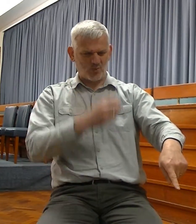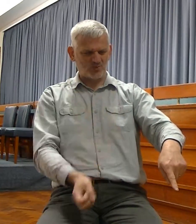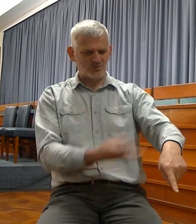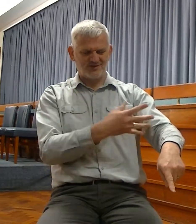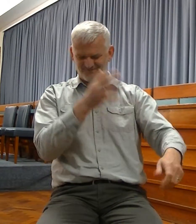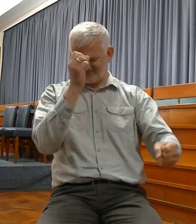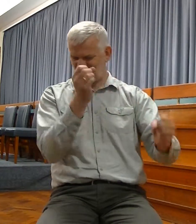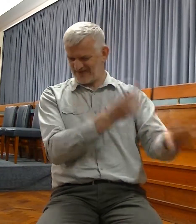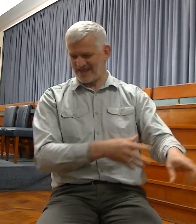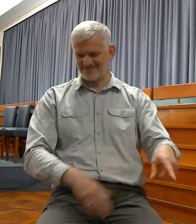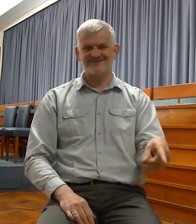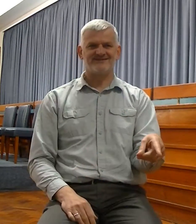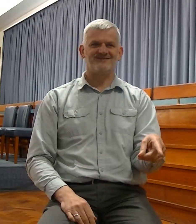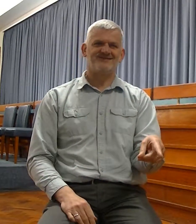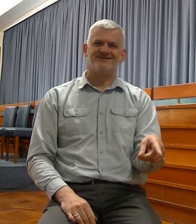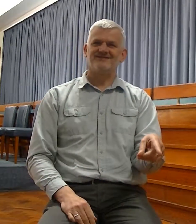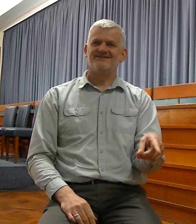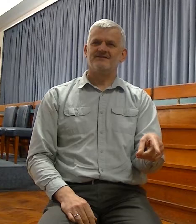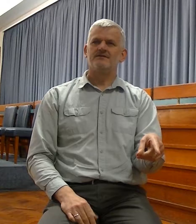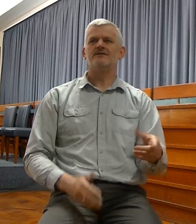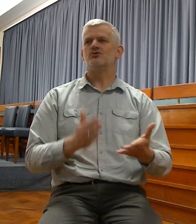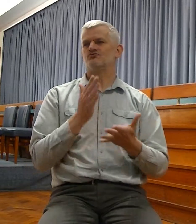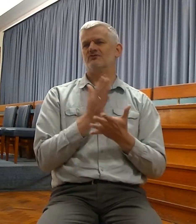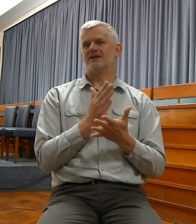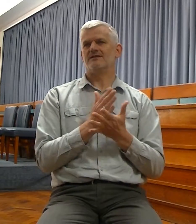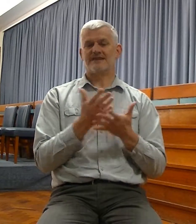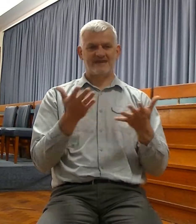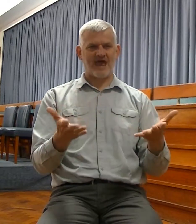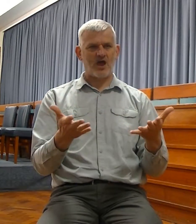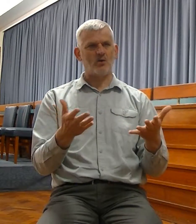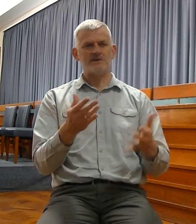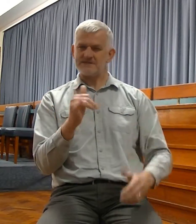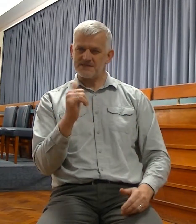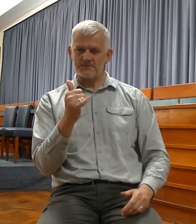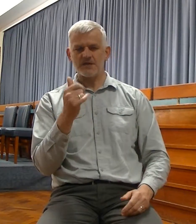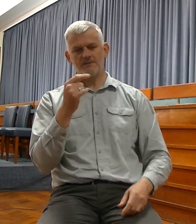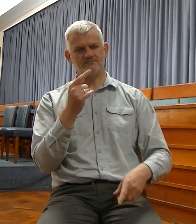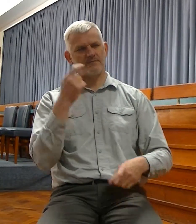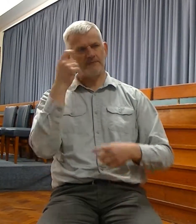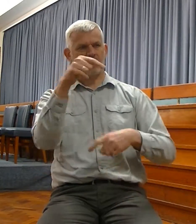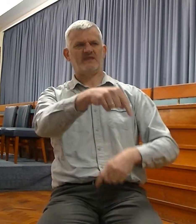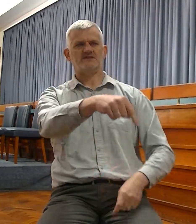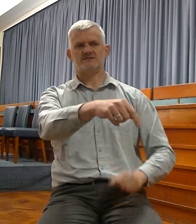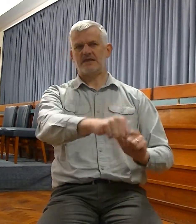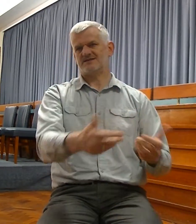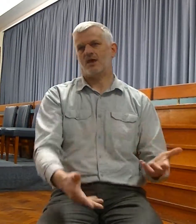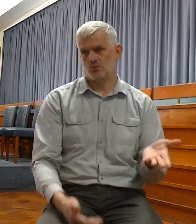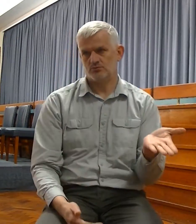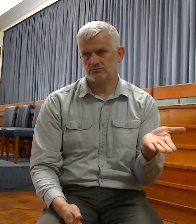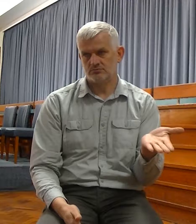Well, I suppose, in the Christian era, it comes to mind to a small extent. It's not a